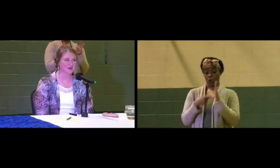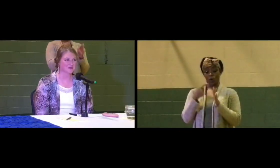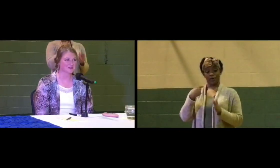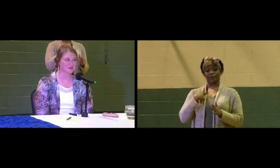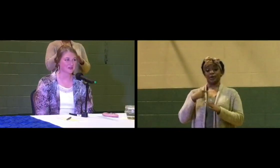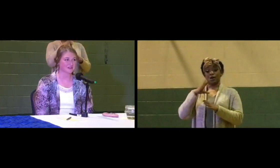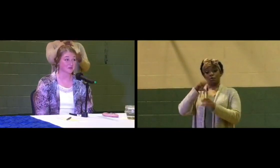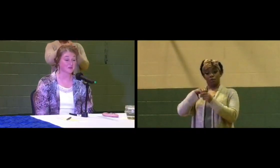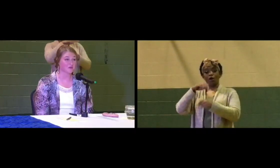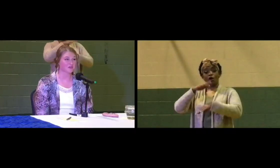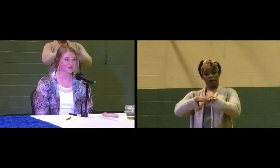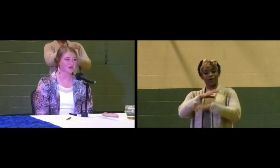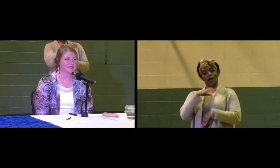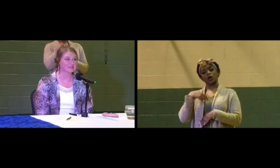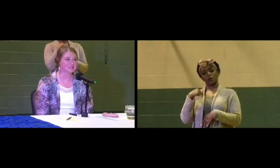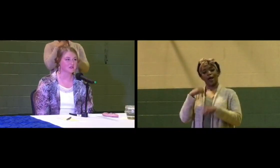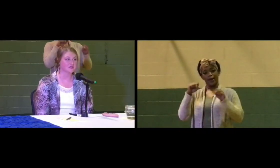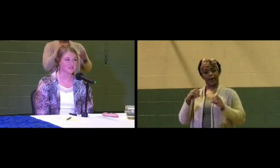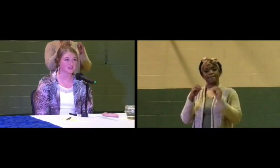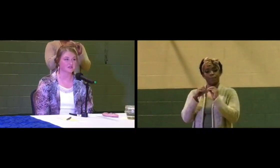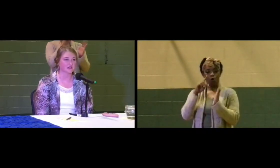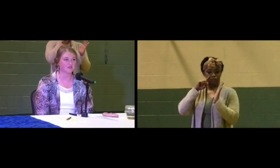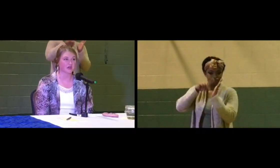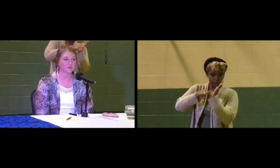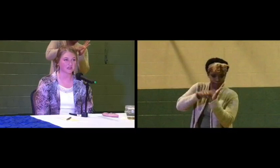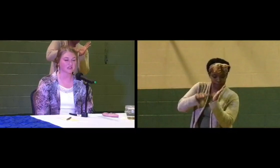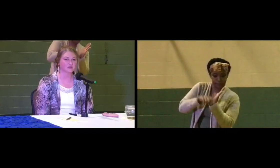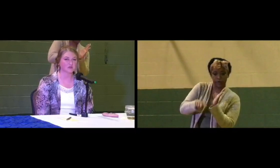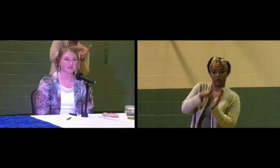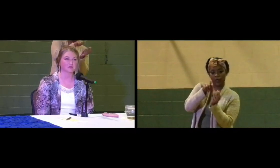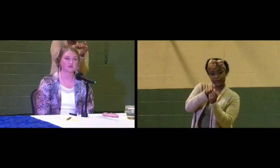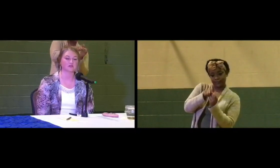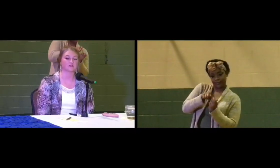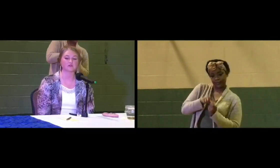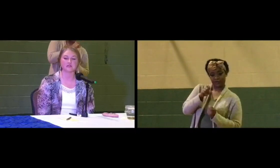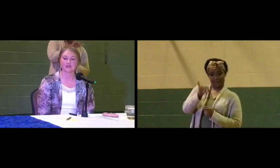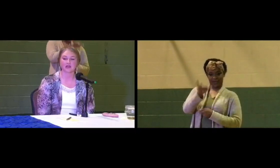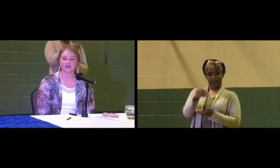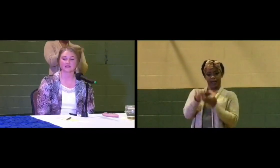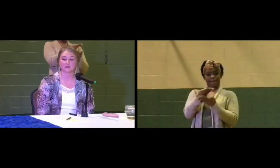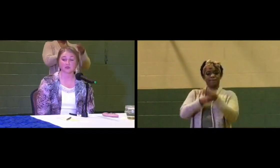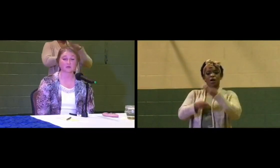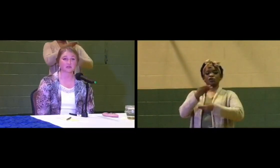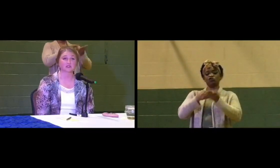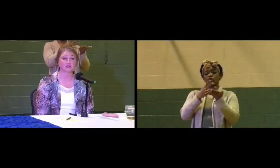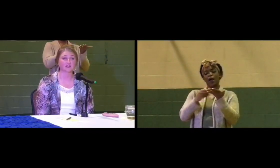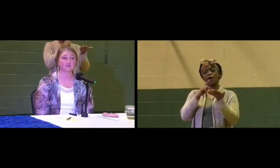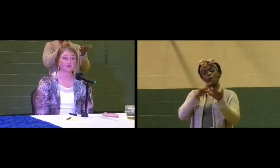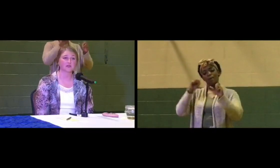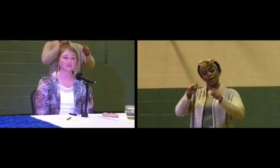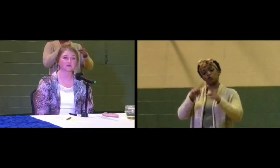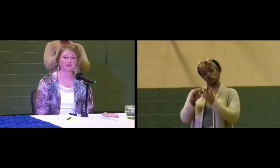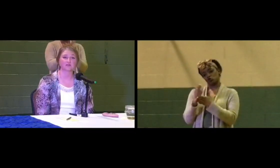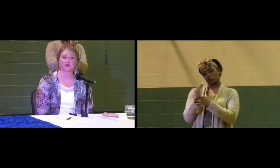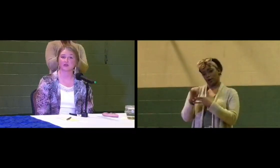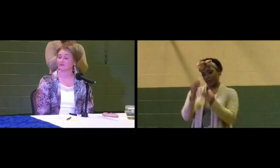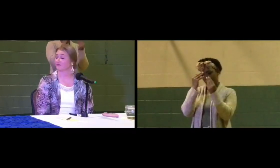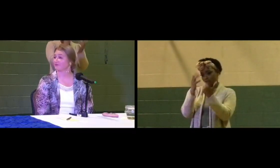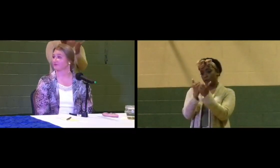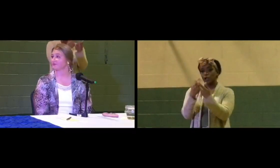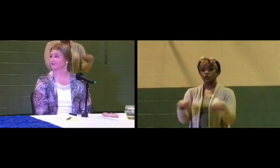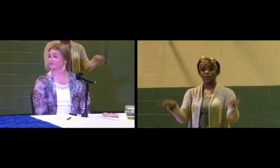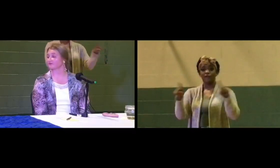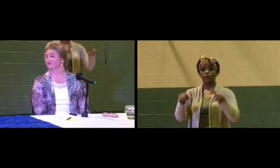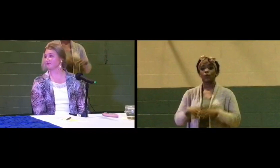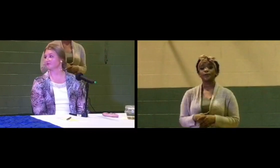council, I'll be able to look a little bit more thoroughly into those details of that budget and be able to share that information with everyone.